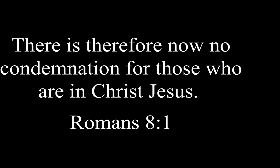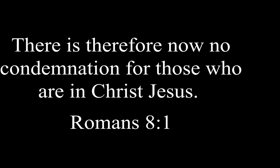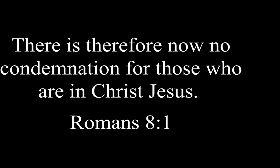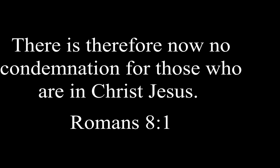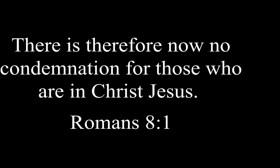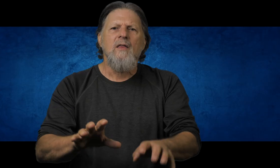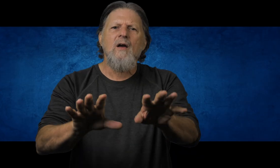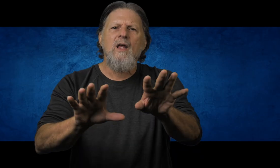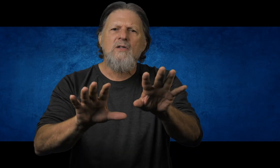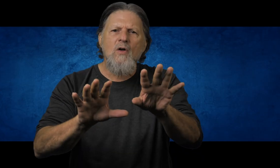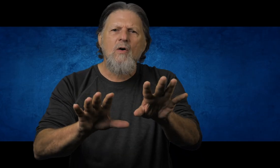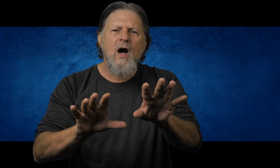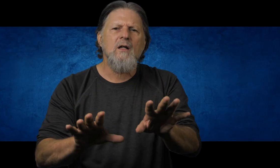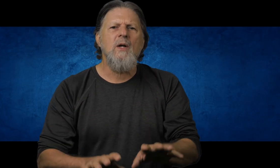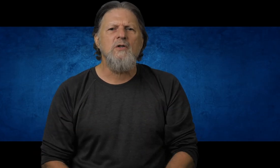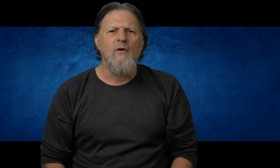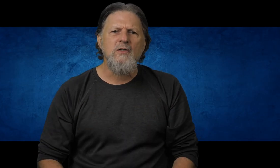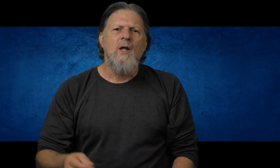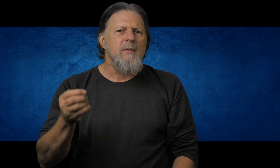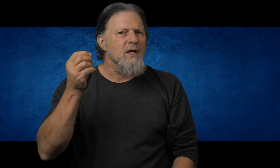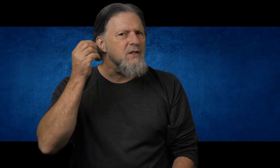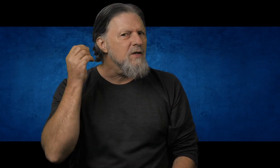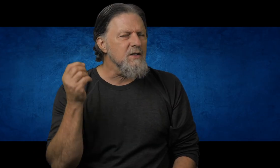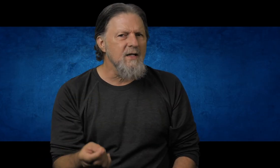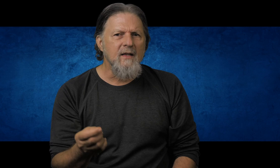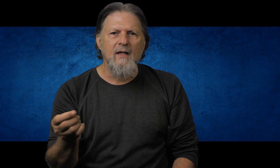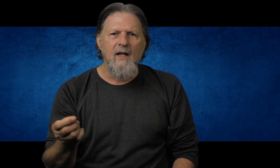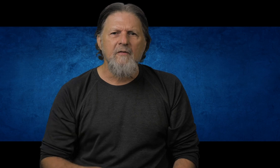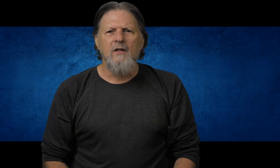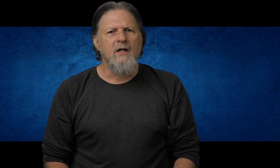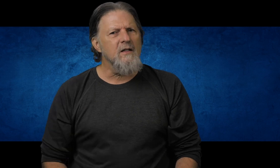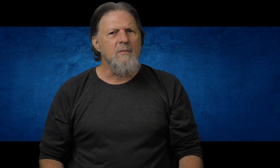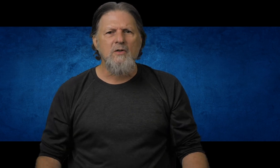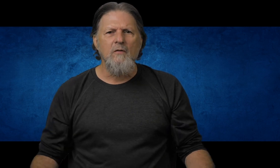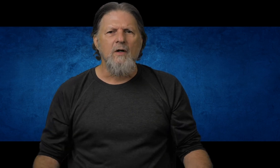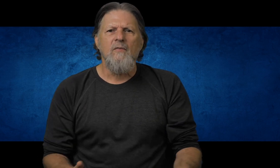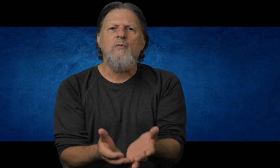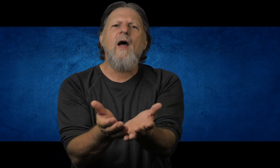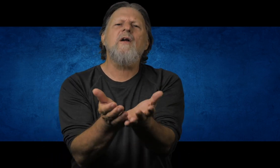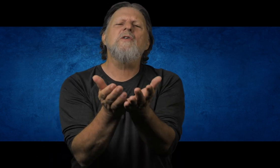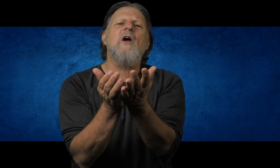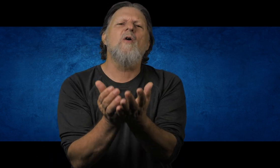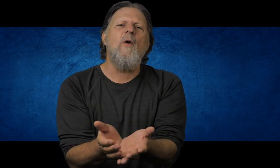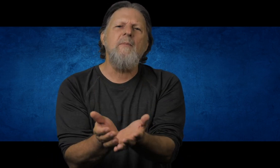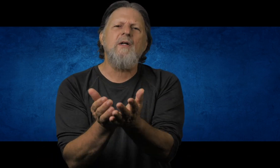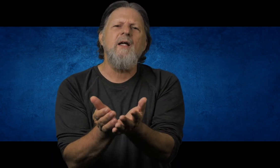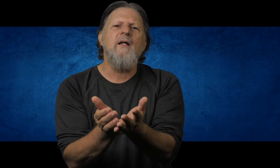Jesus. There is no condemnation for us because there is nothing left to condemn us over. The records are wiped clean,